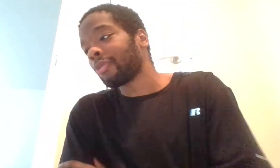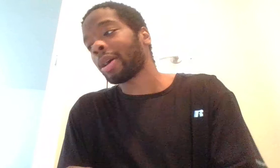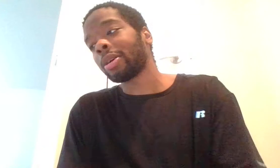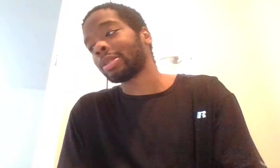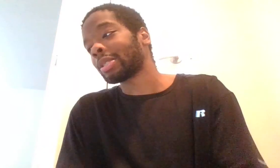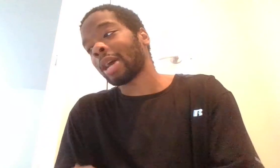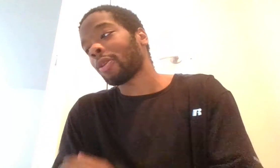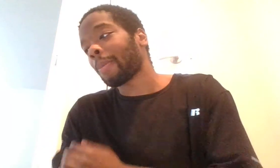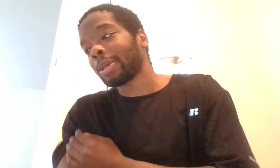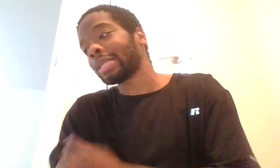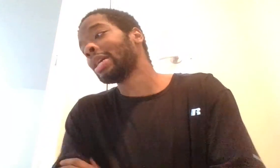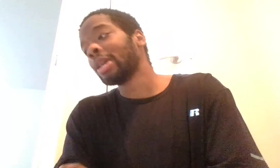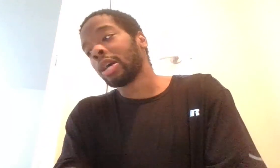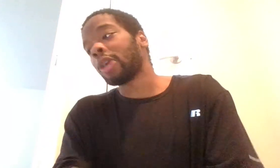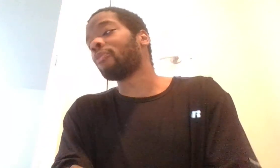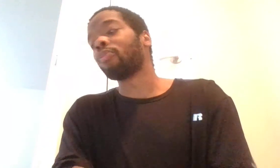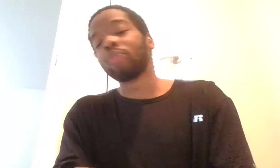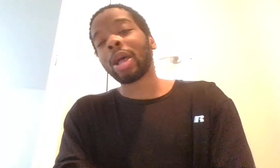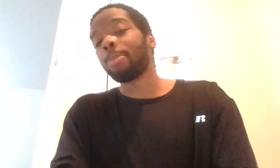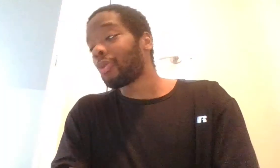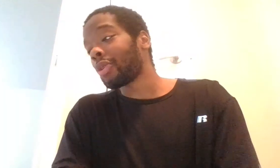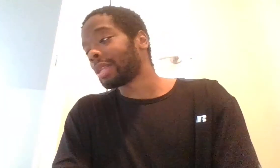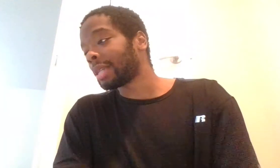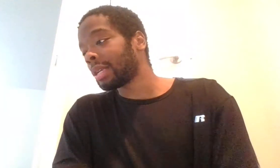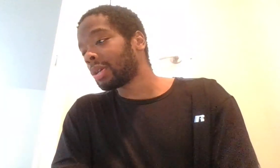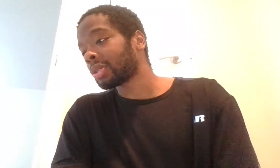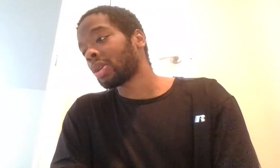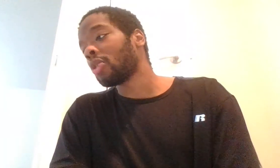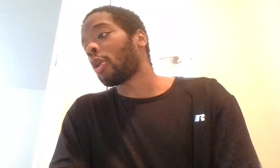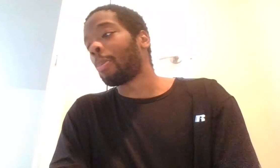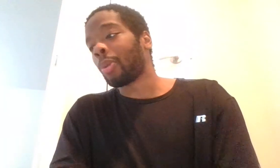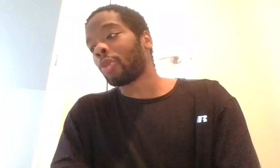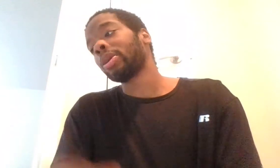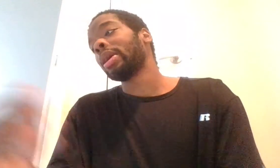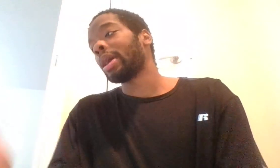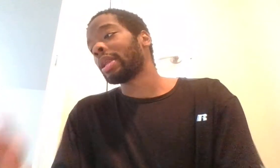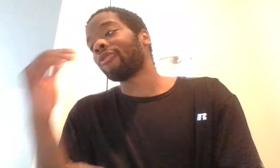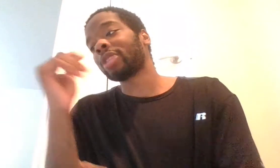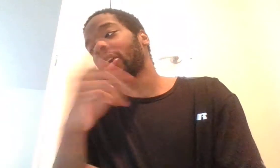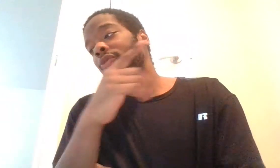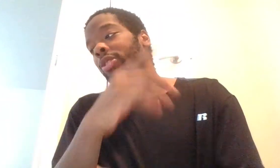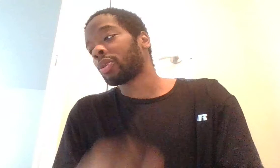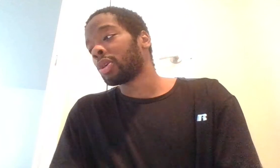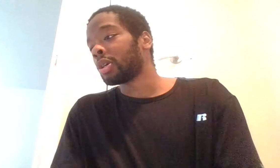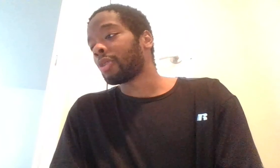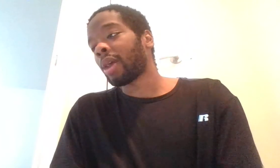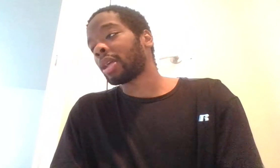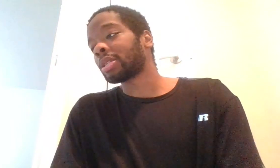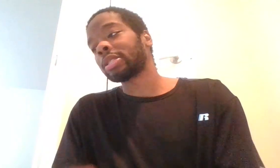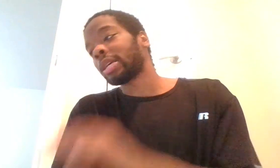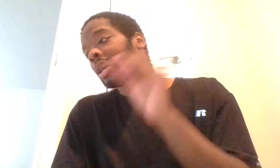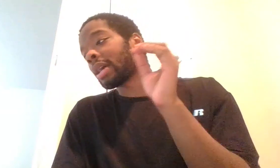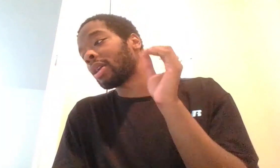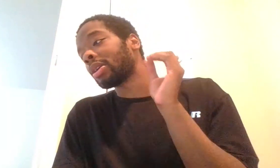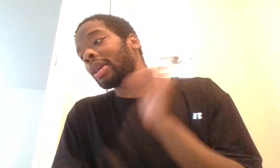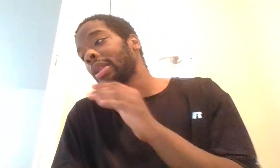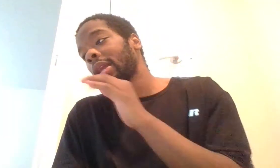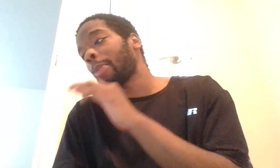fined under this title, or prison of not more than 10 years, or both. And if death result, the violation of Section Act under kidnapping,